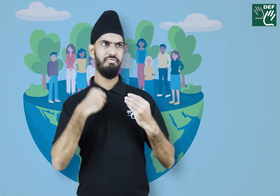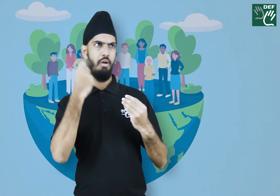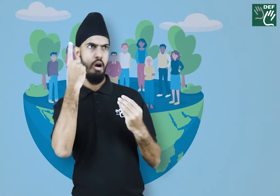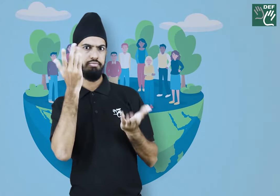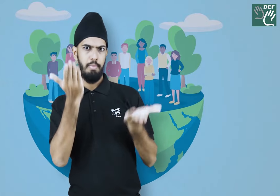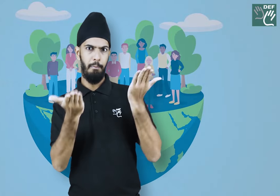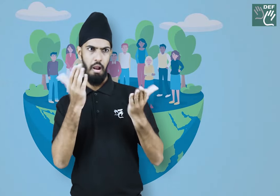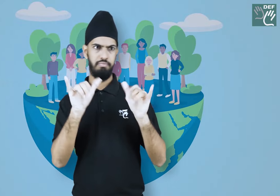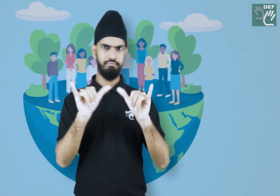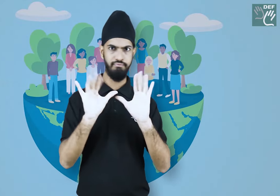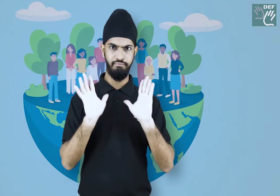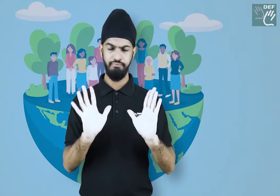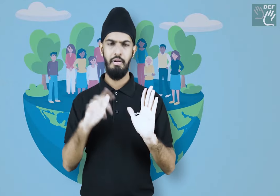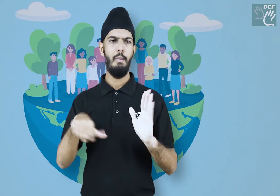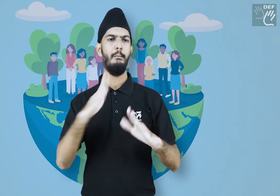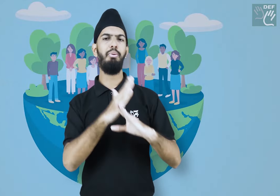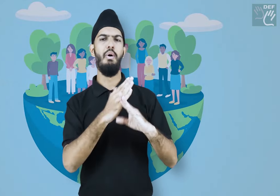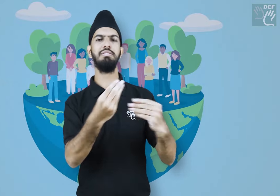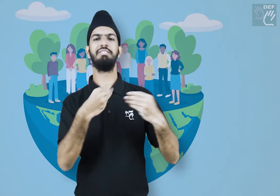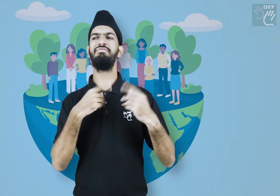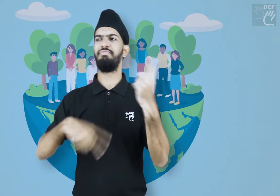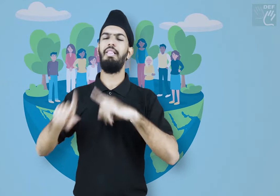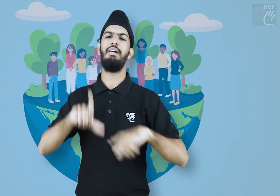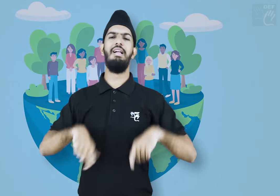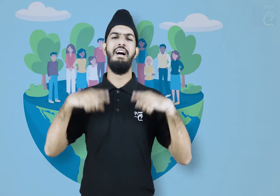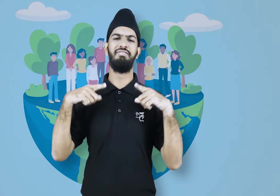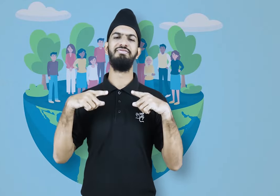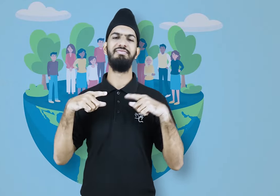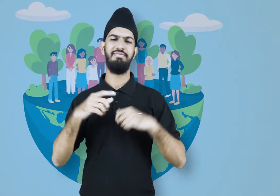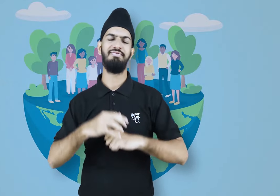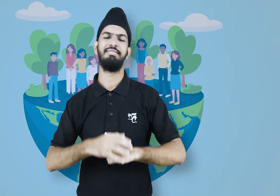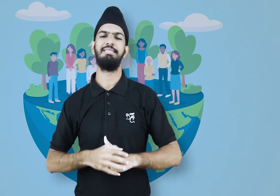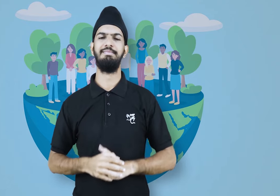care. We can protect our shared home. home. We have protect